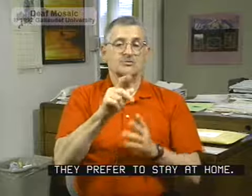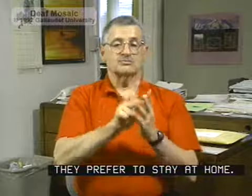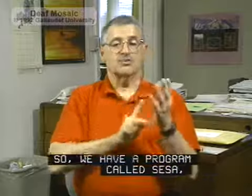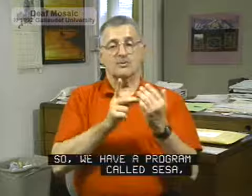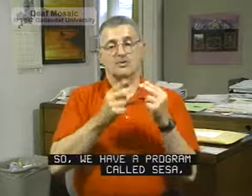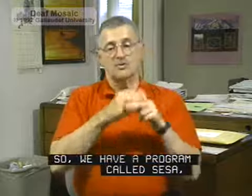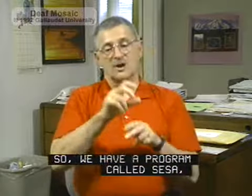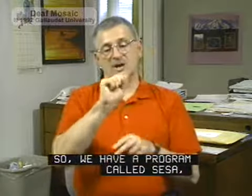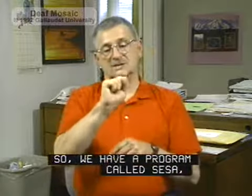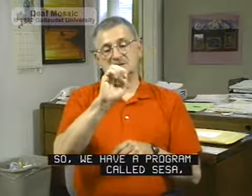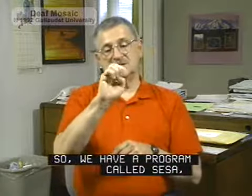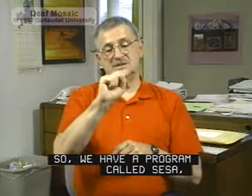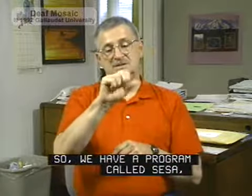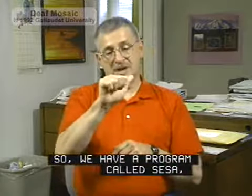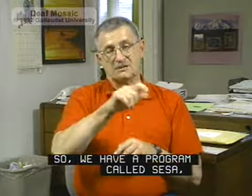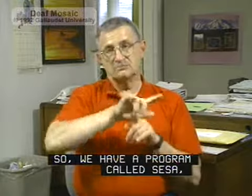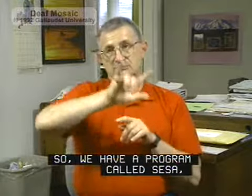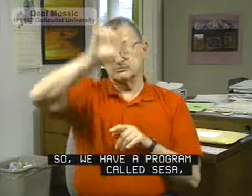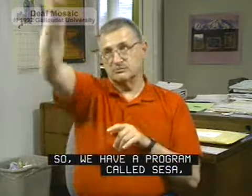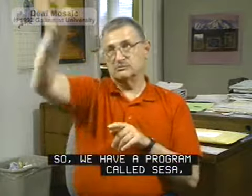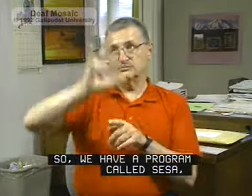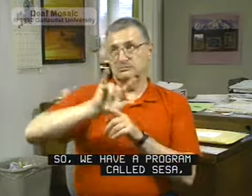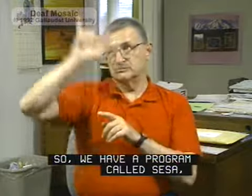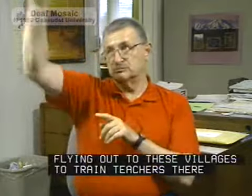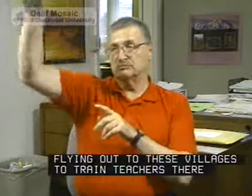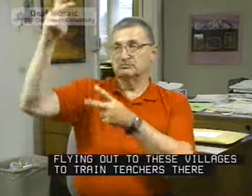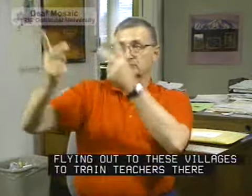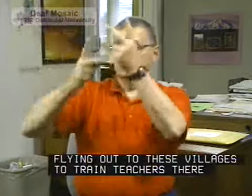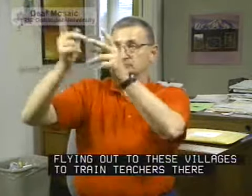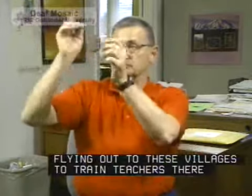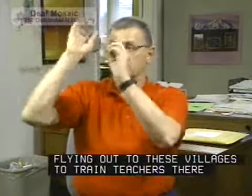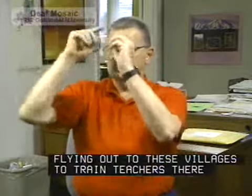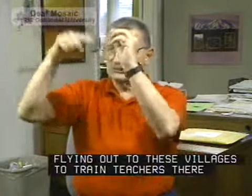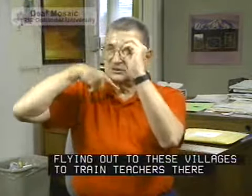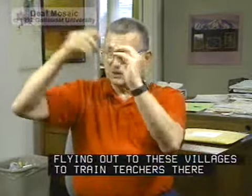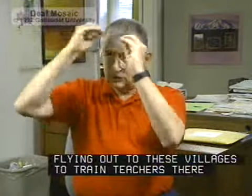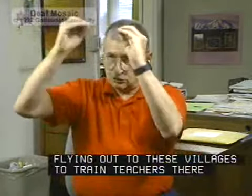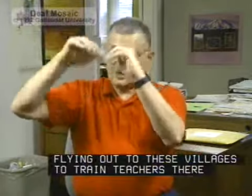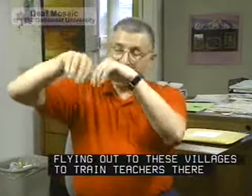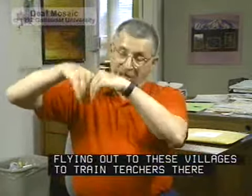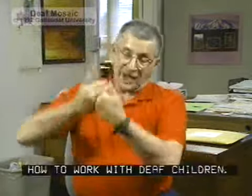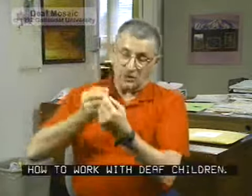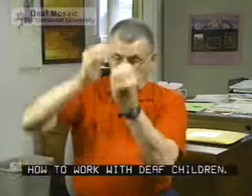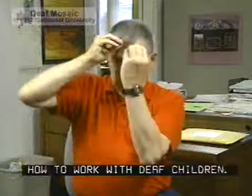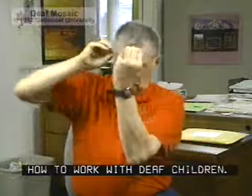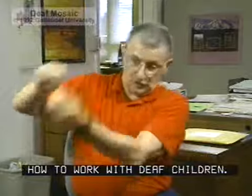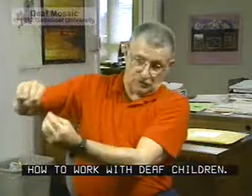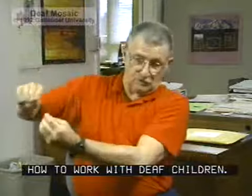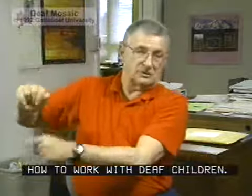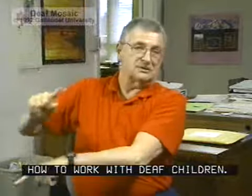So we have a program called SCSA, flying out to these villages to train teachers there how to work with deaf children.